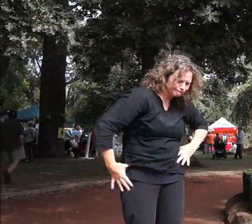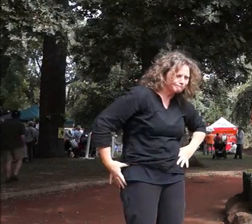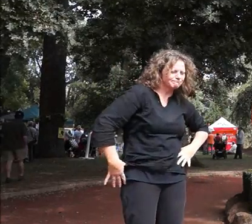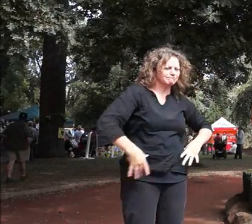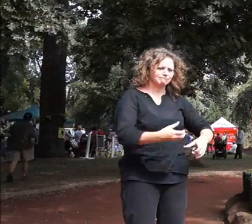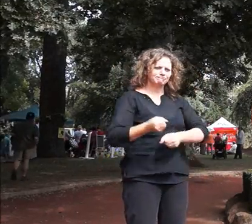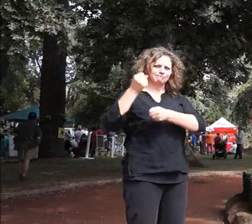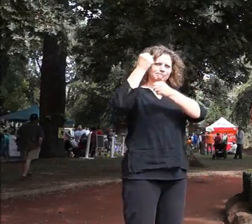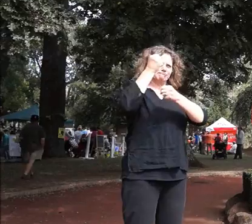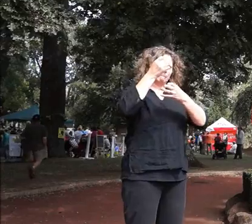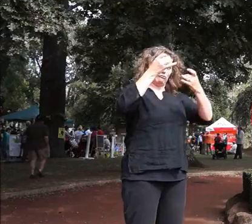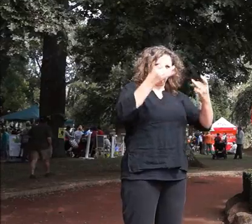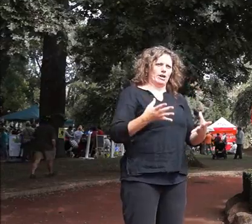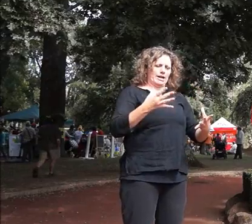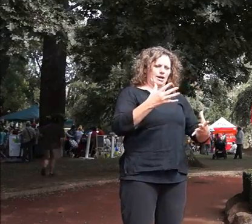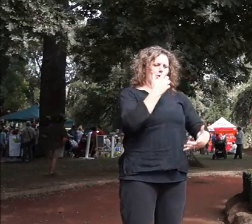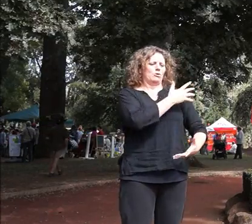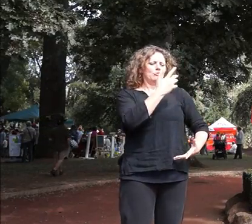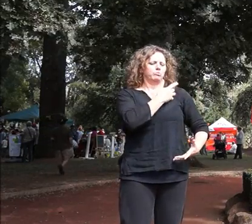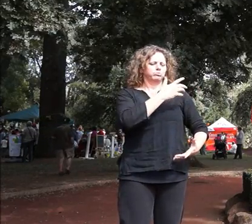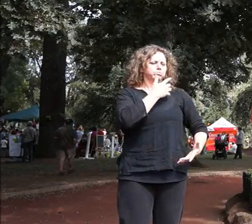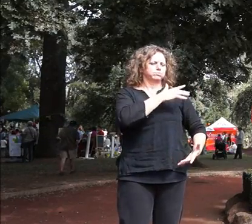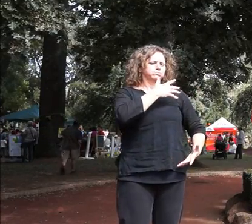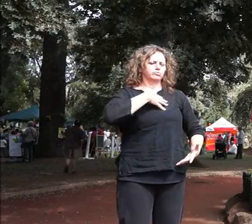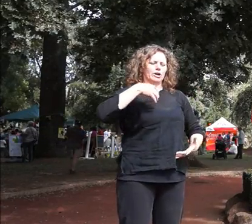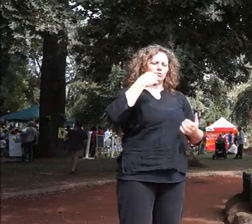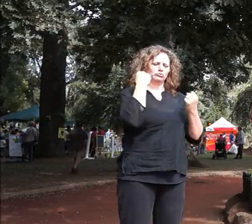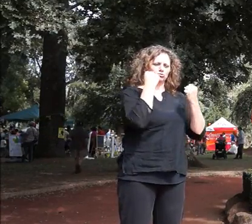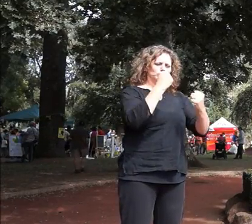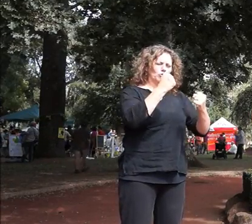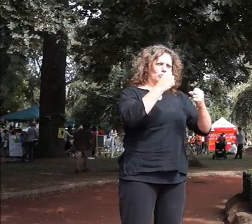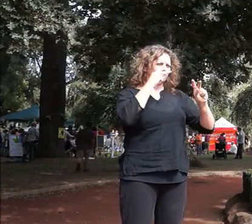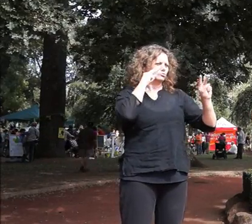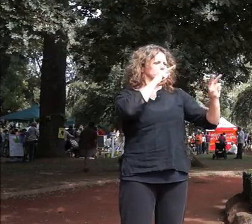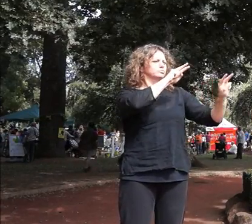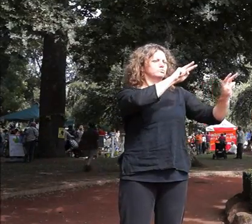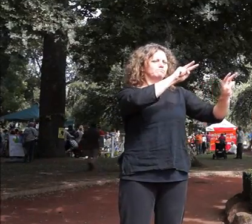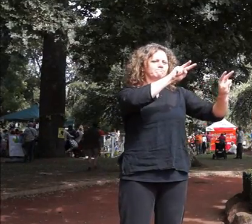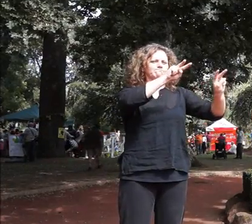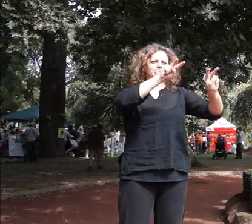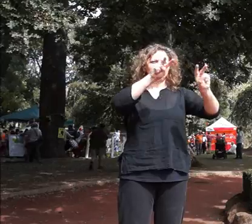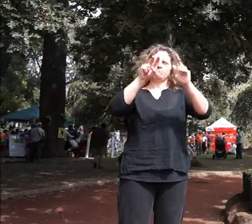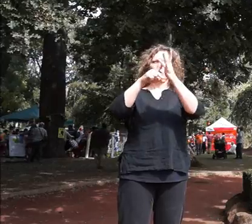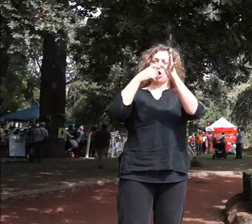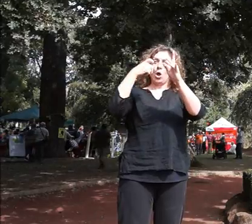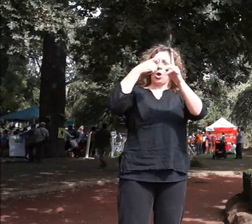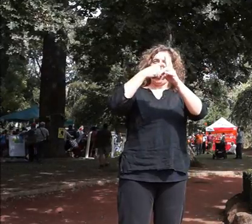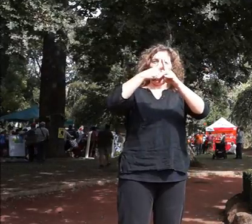your proud pose eloquent of command, staring keenly into the strand of oak a mischievous wind blows across